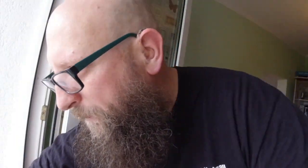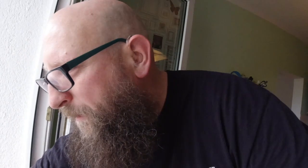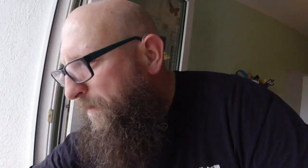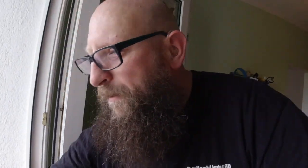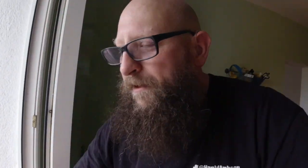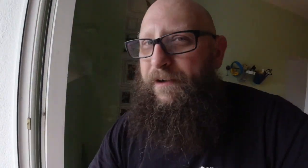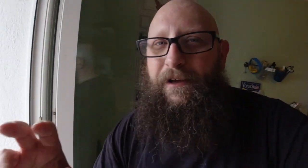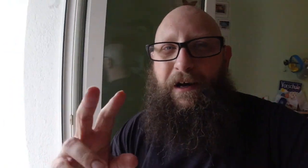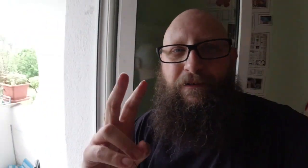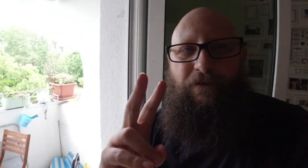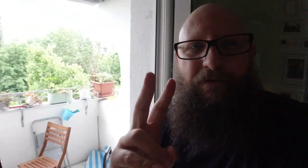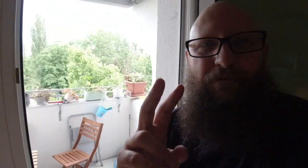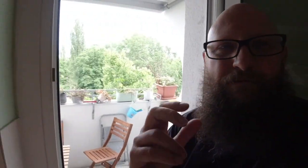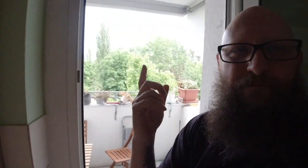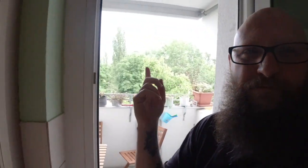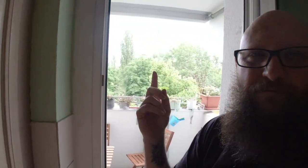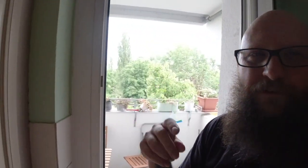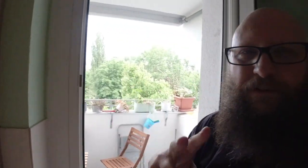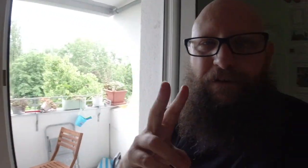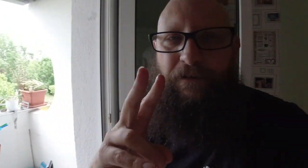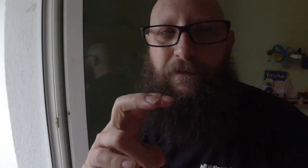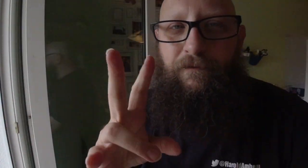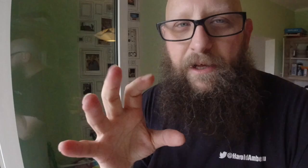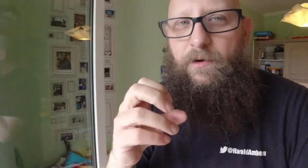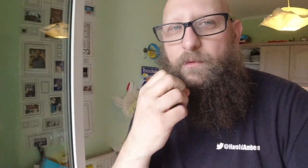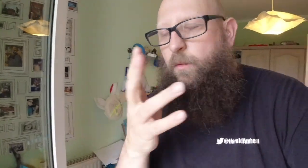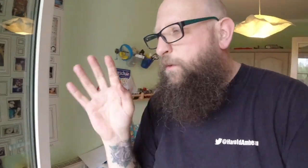Yeah. Very warm.